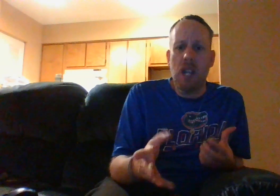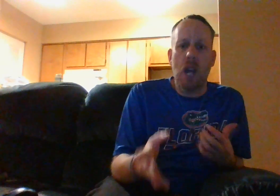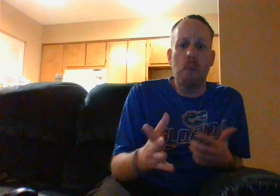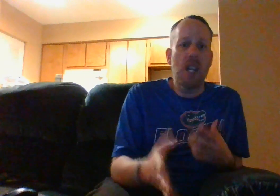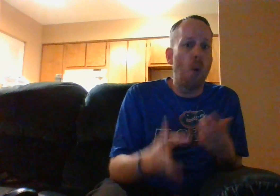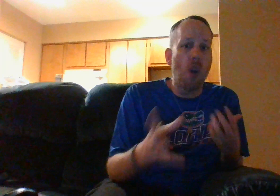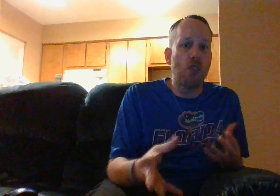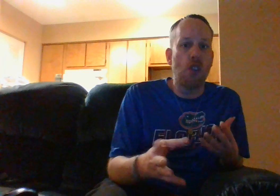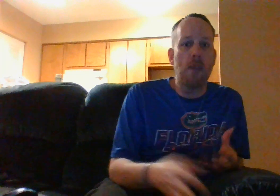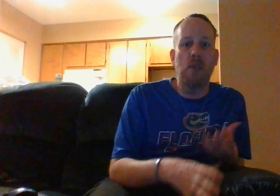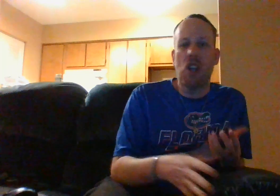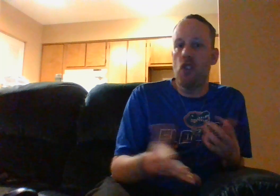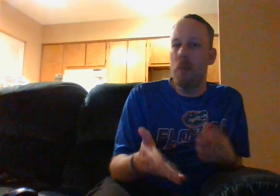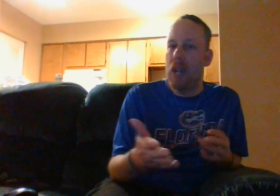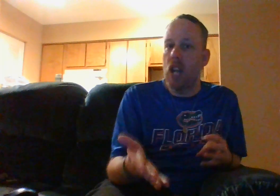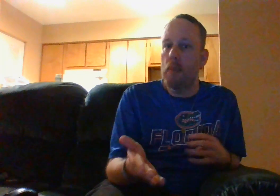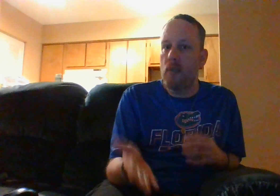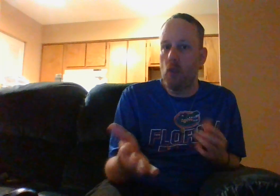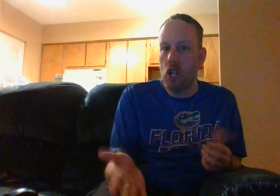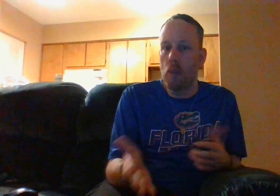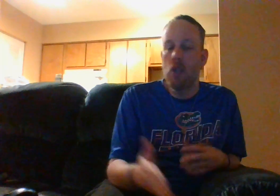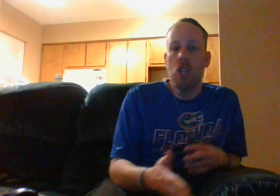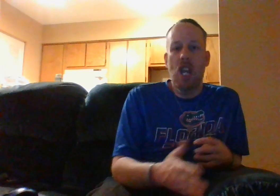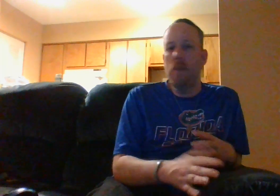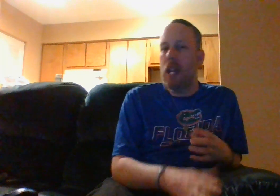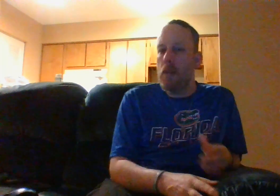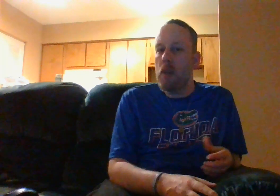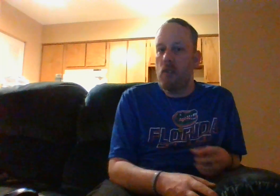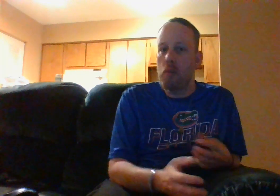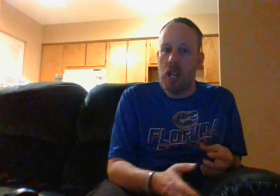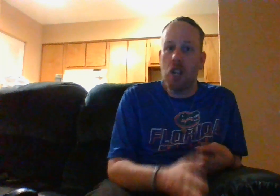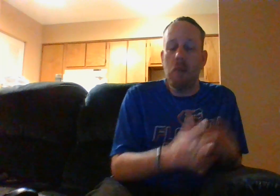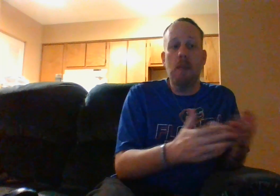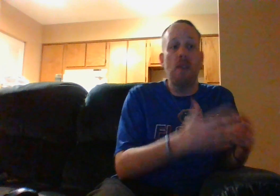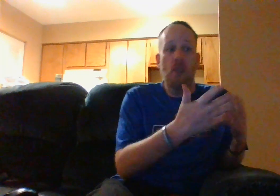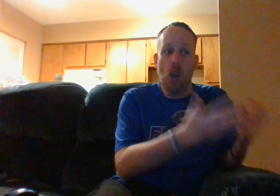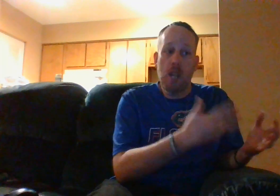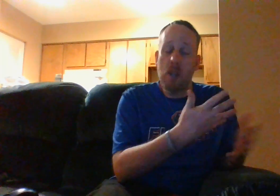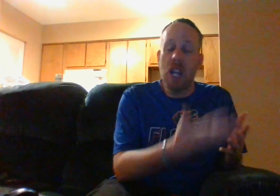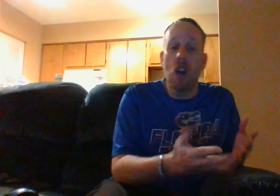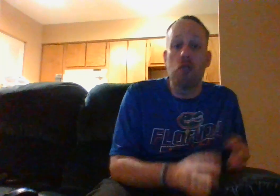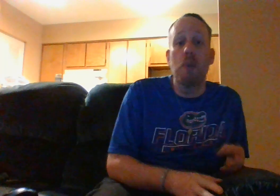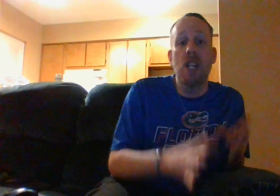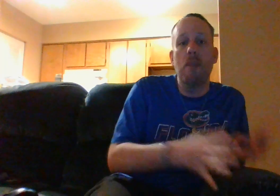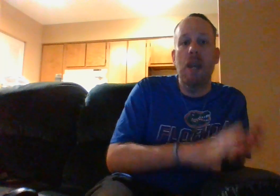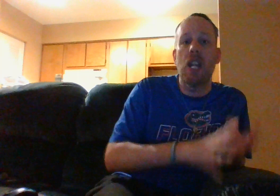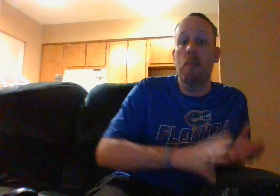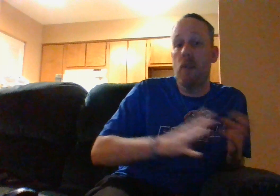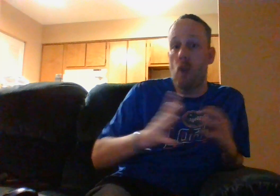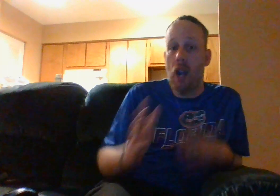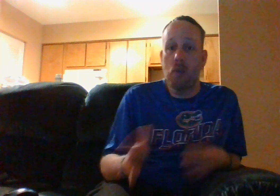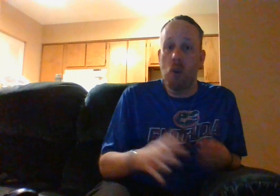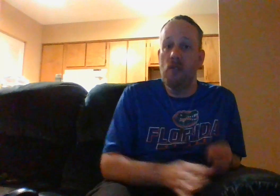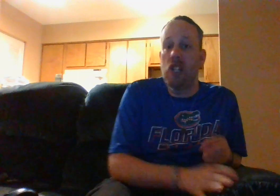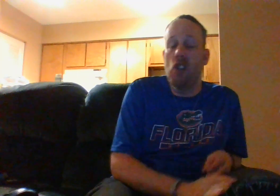may not may not watch this anime because it may not be for them it may be for me it may be for anybody else but it may not be for everyone because